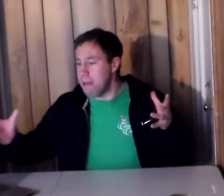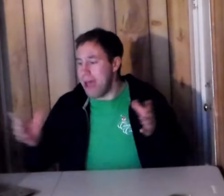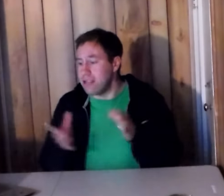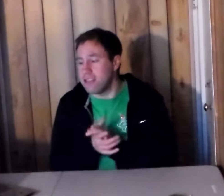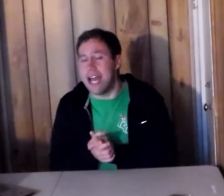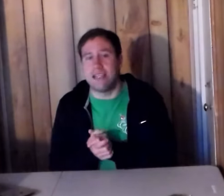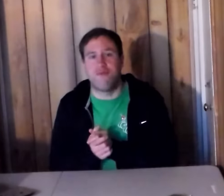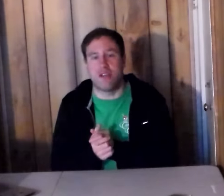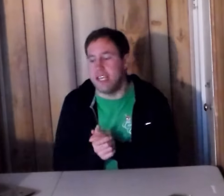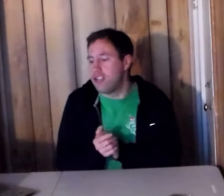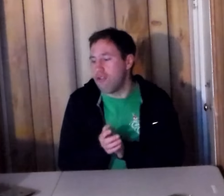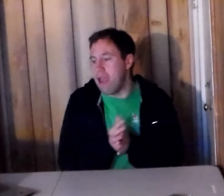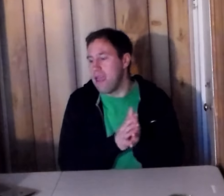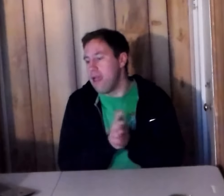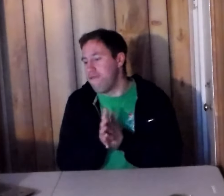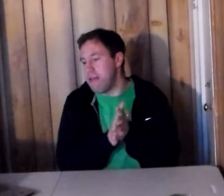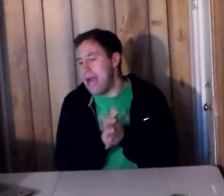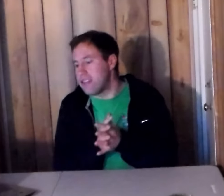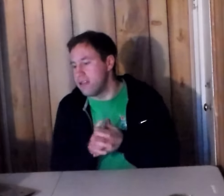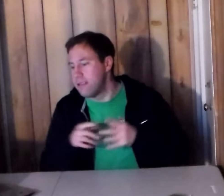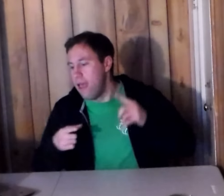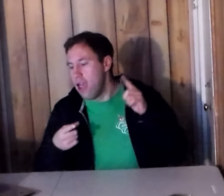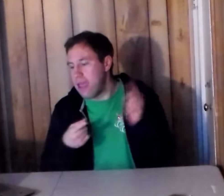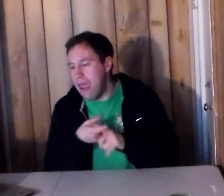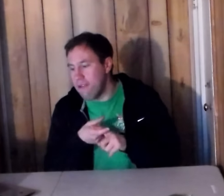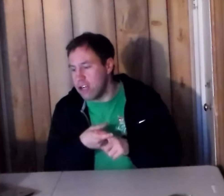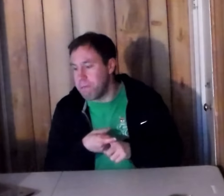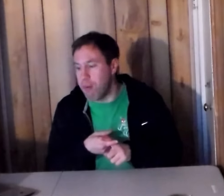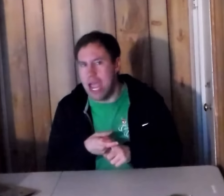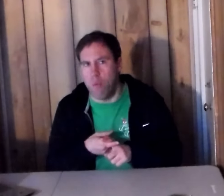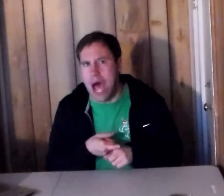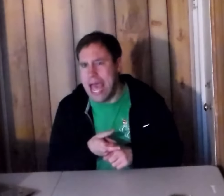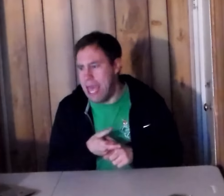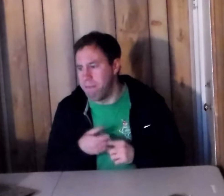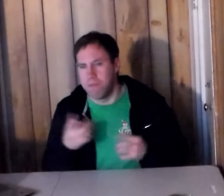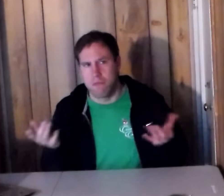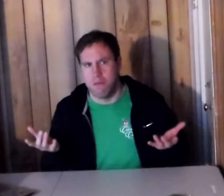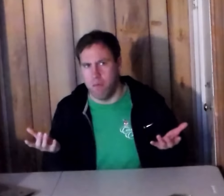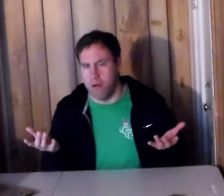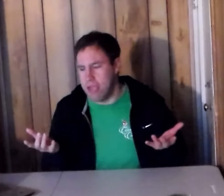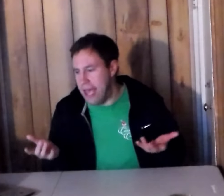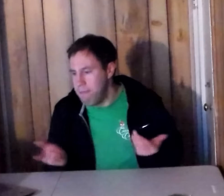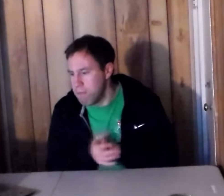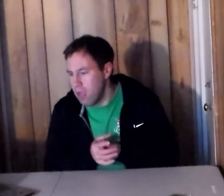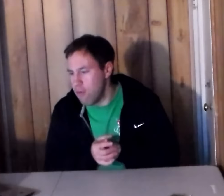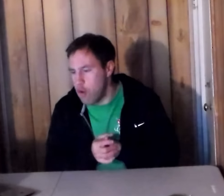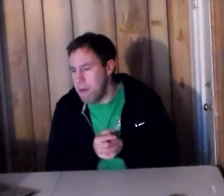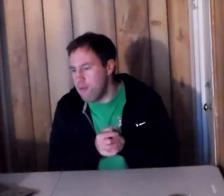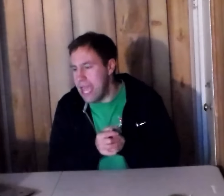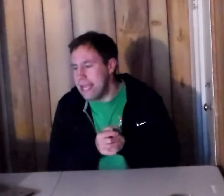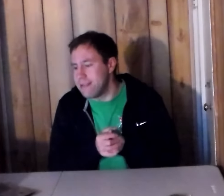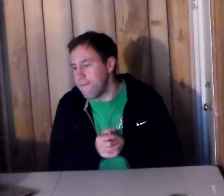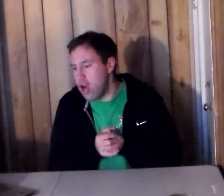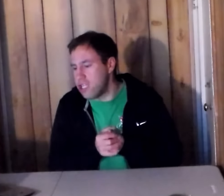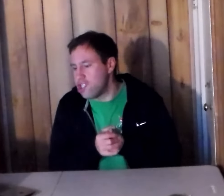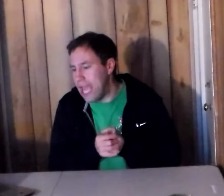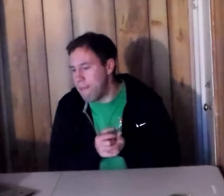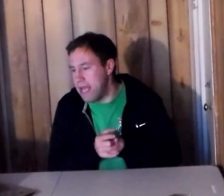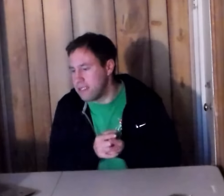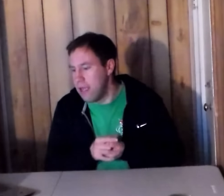here are the matches, guys, for Detroit, for the matches. Kane vs. Bray Wyatt. Okay. Roman Reigns vs. Sheamus.